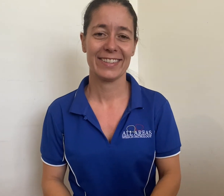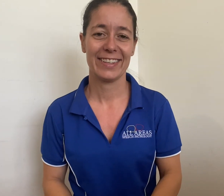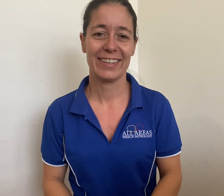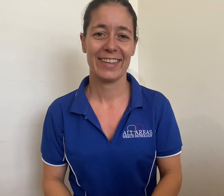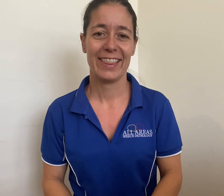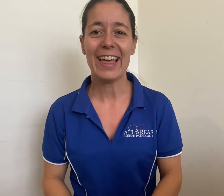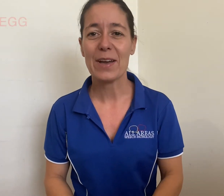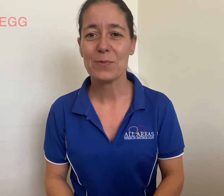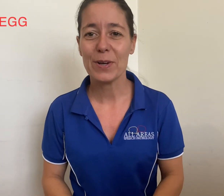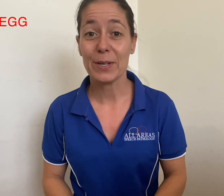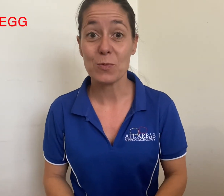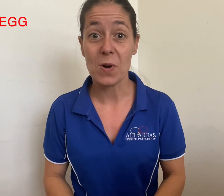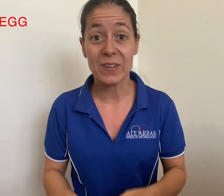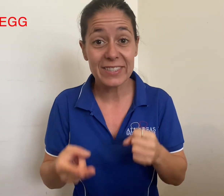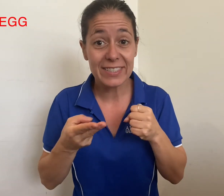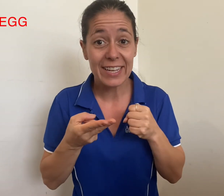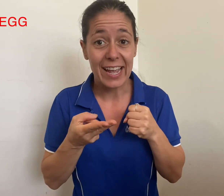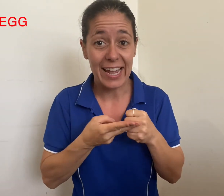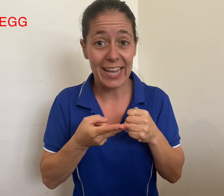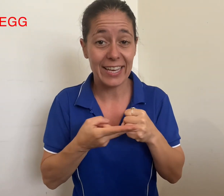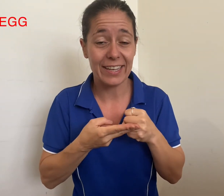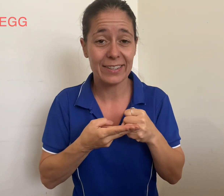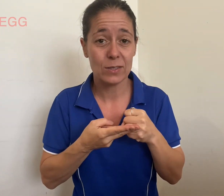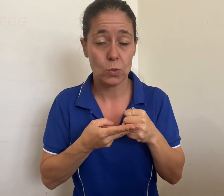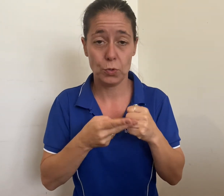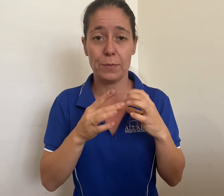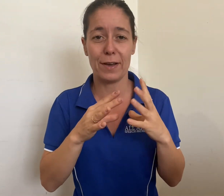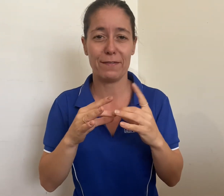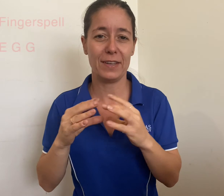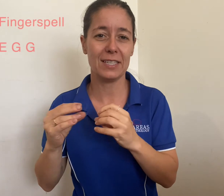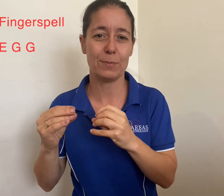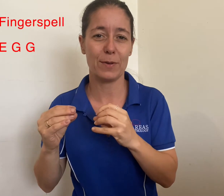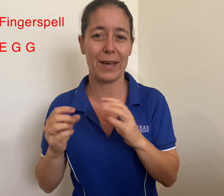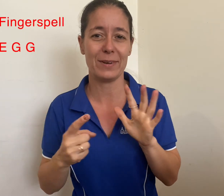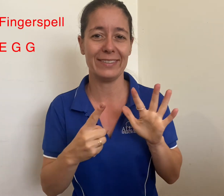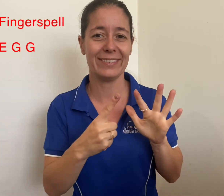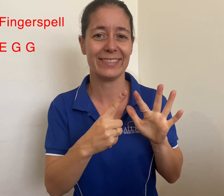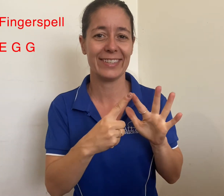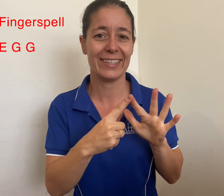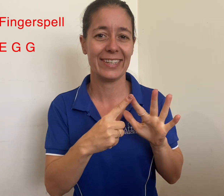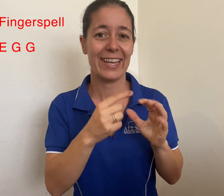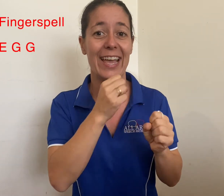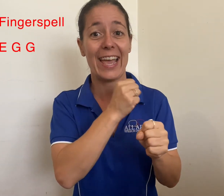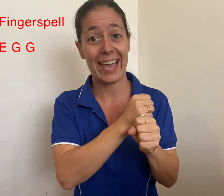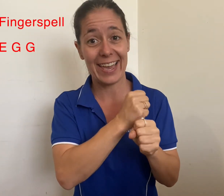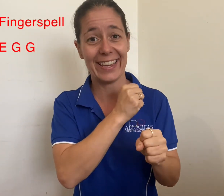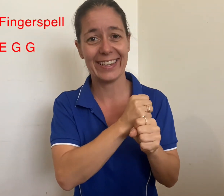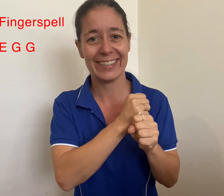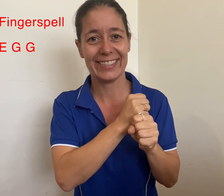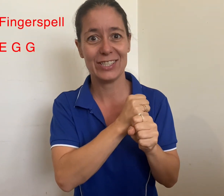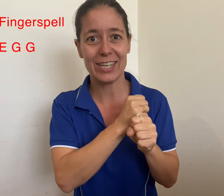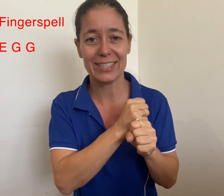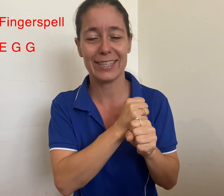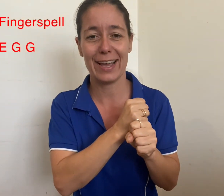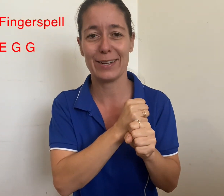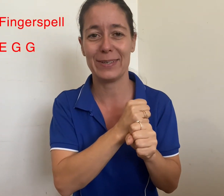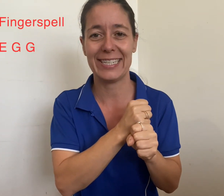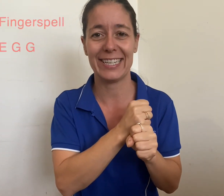That word was egg. Well you might fingerspell that one. Egg. Just like we did.